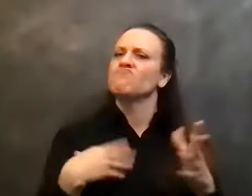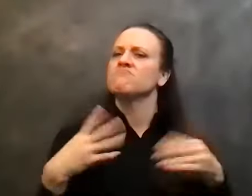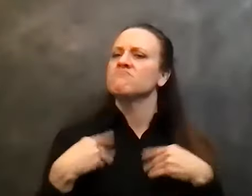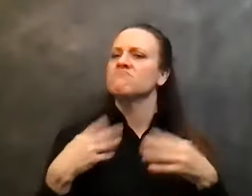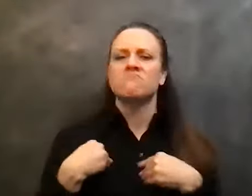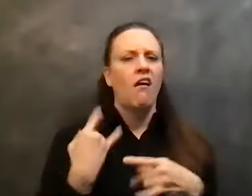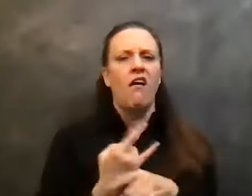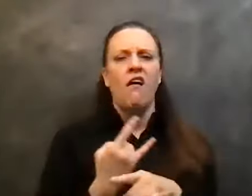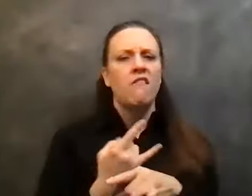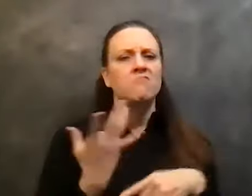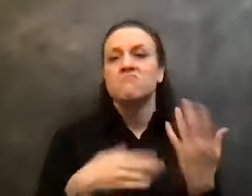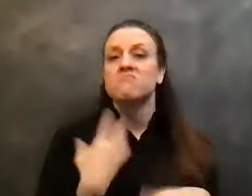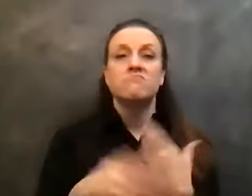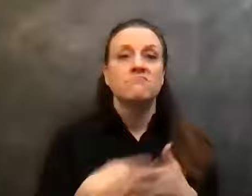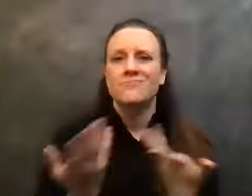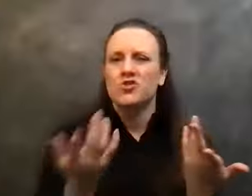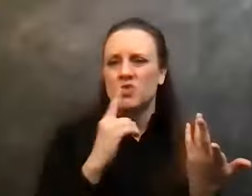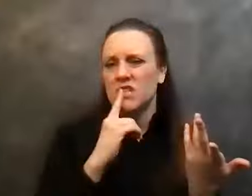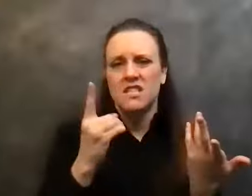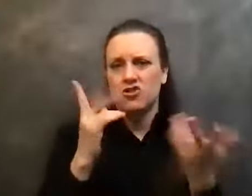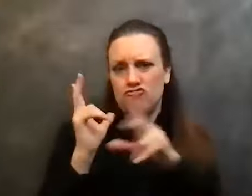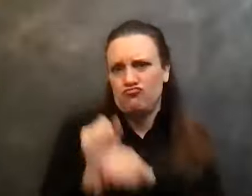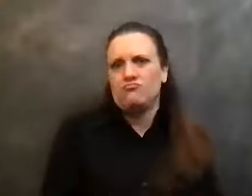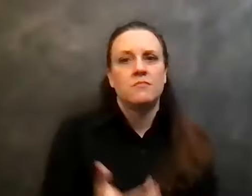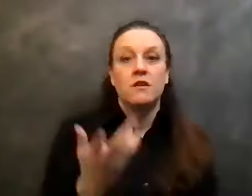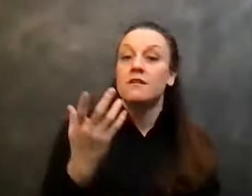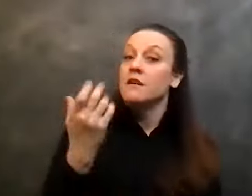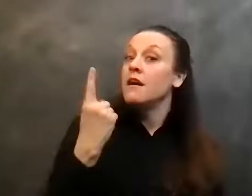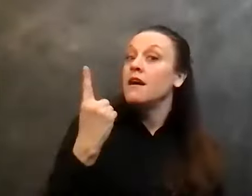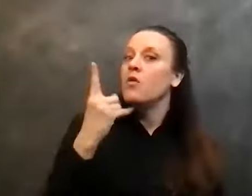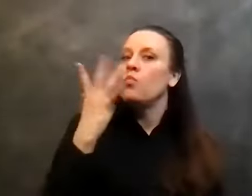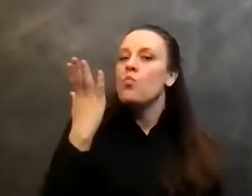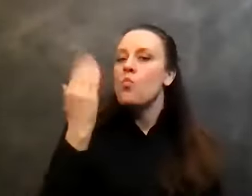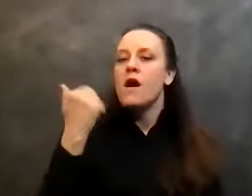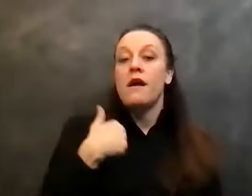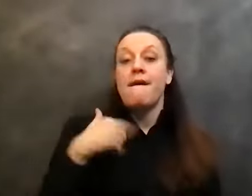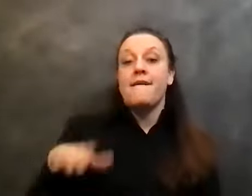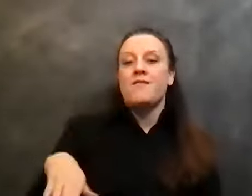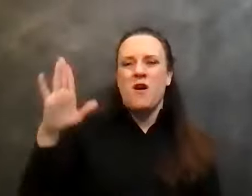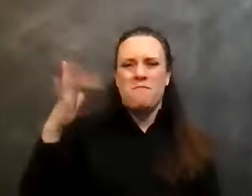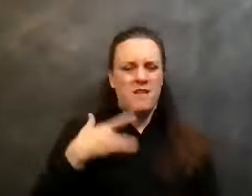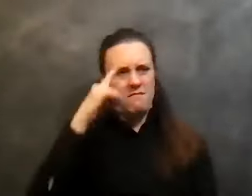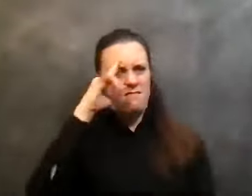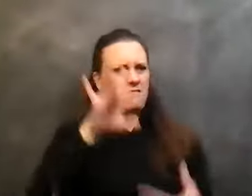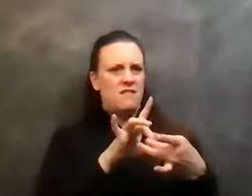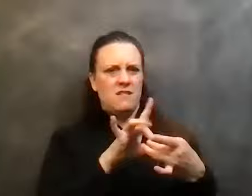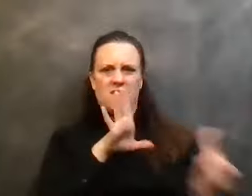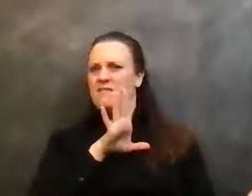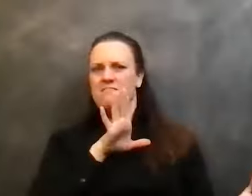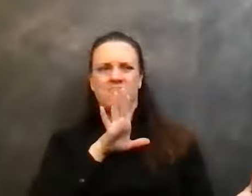were growing up, I just felt disconnected from what